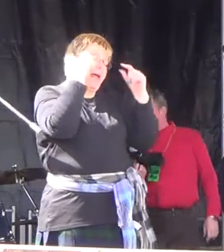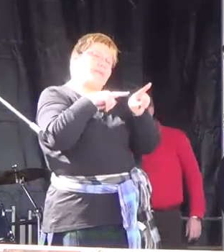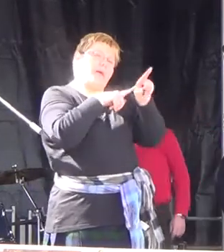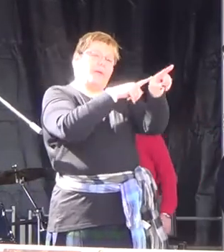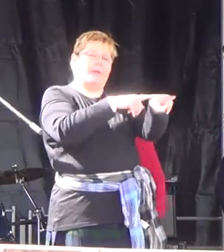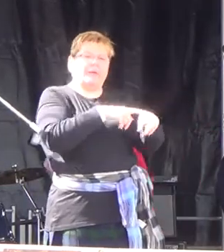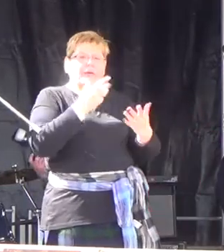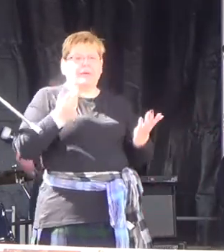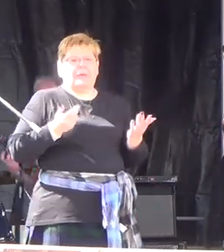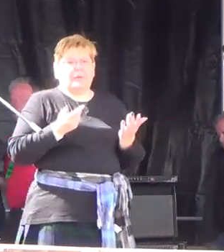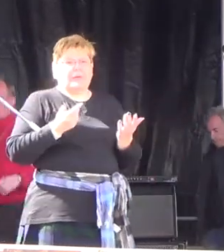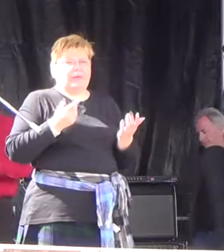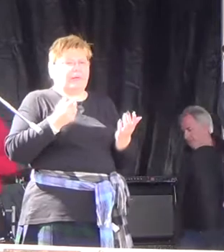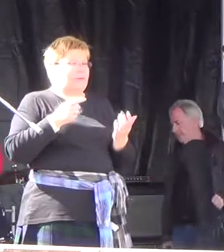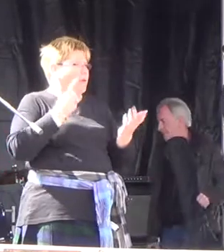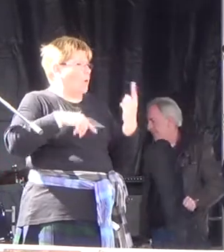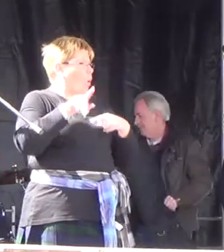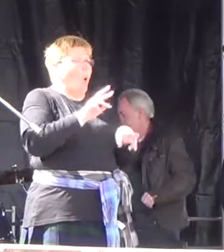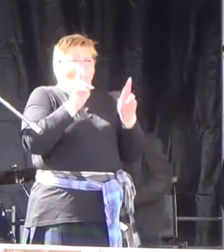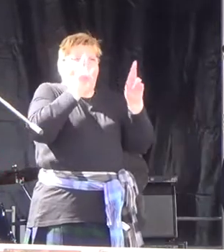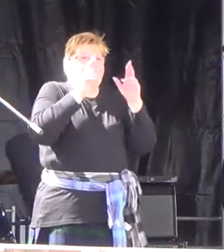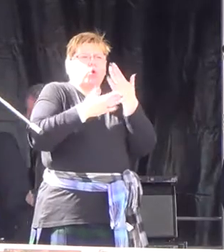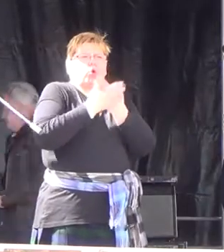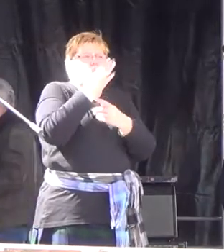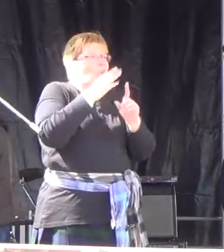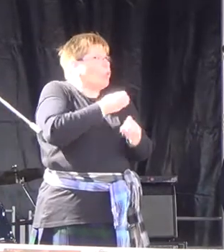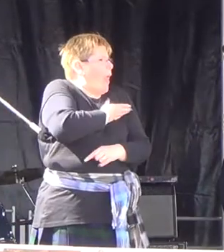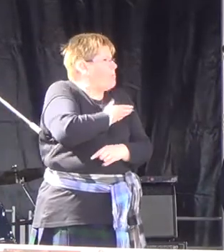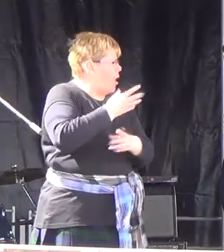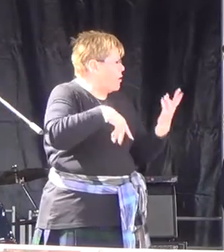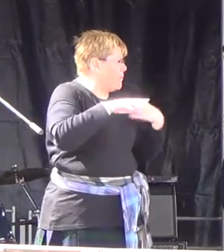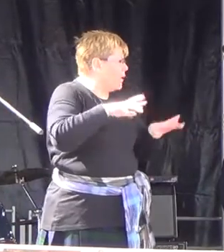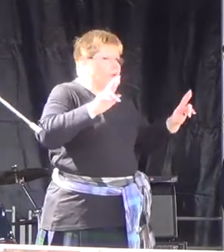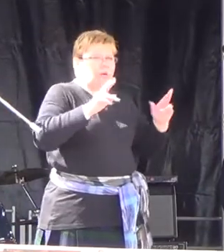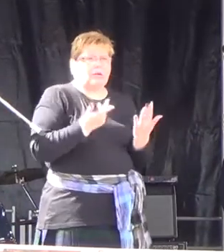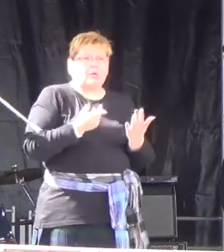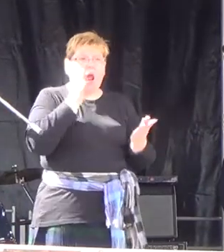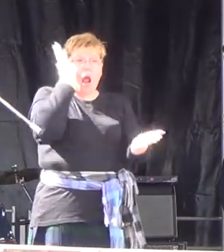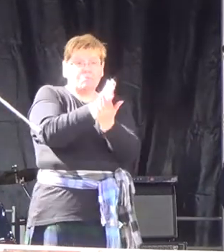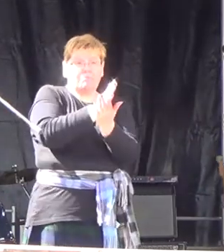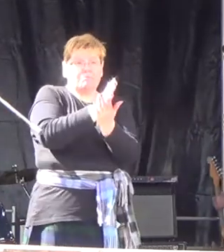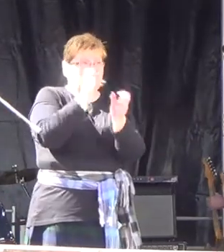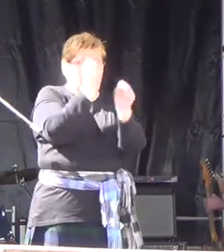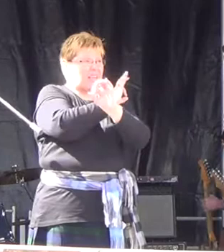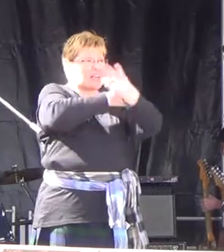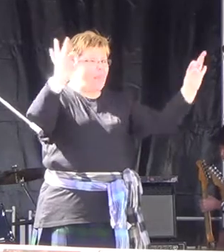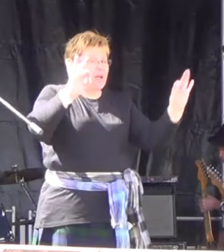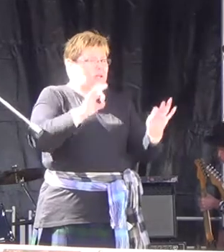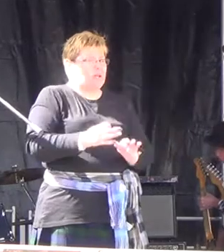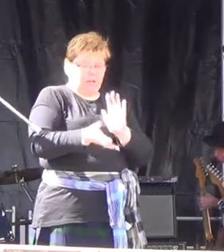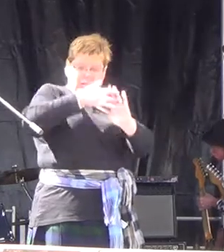You know, we had great hope for new Labour, didn't we? And what did they do? They did nothing. They did not repeal